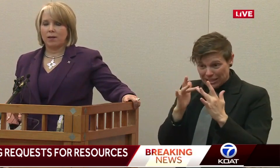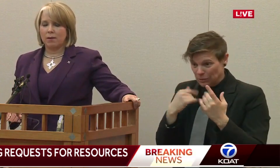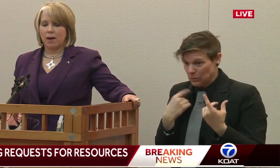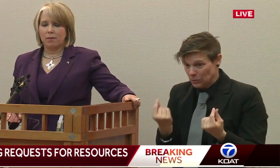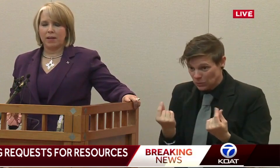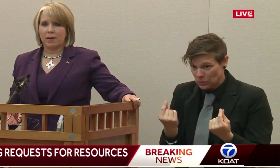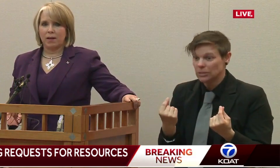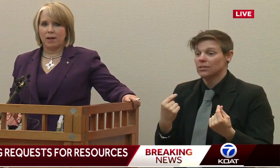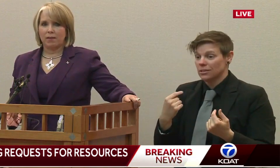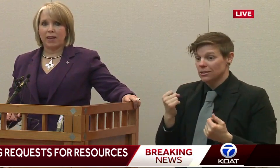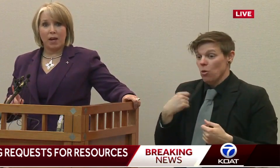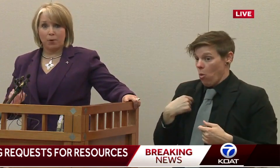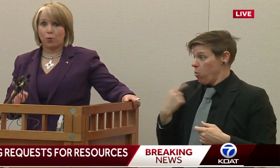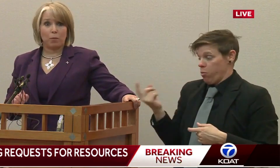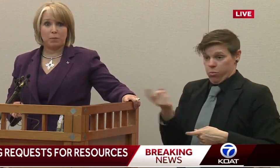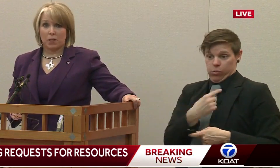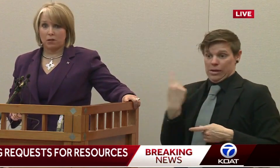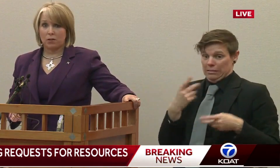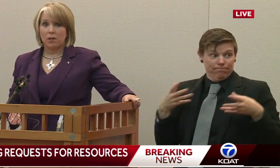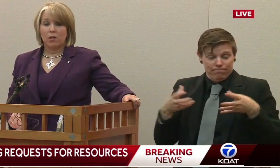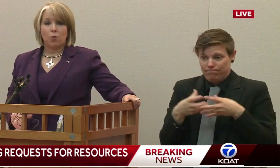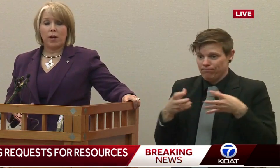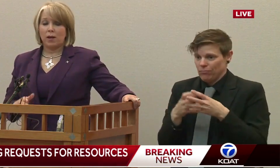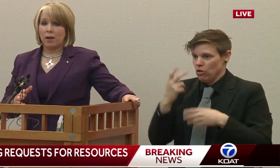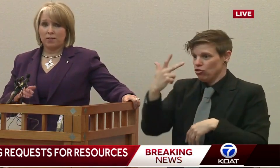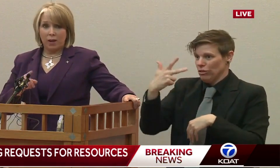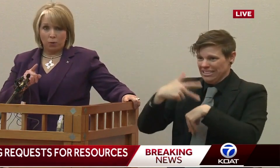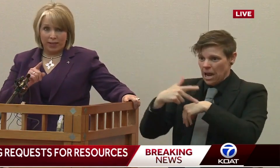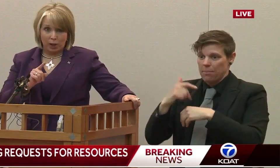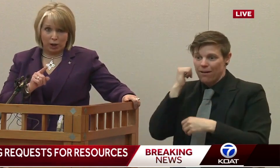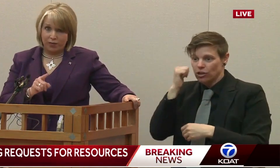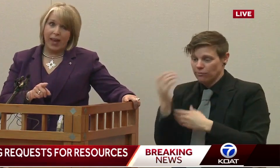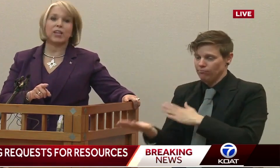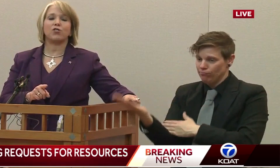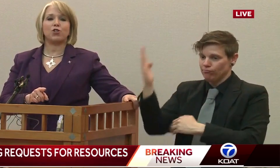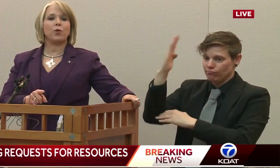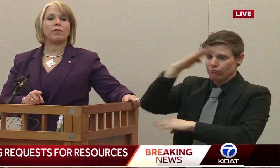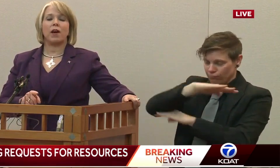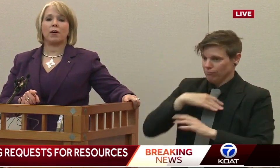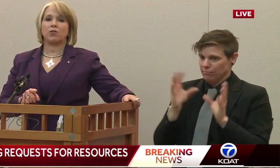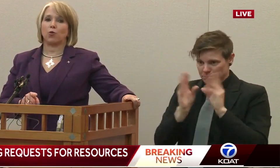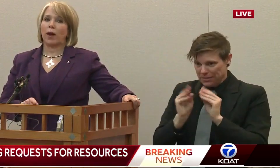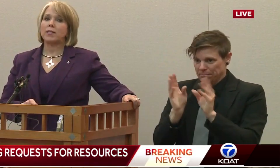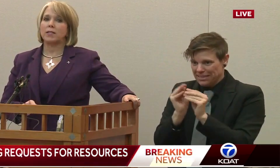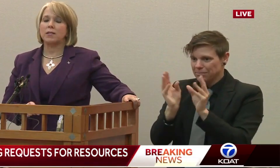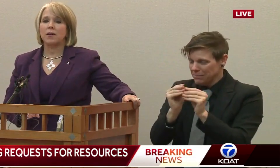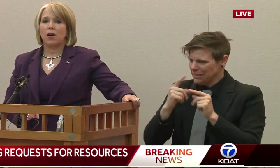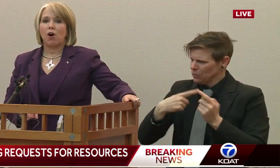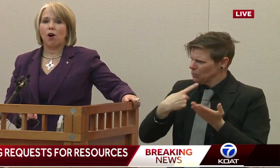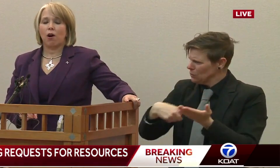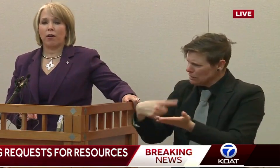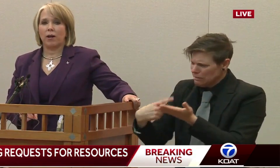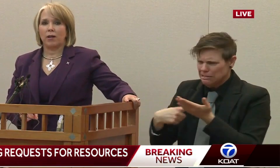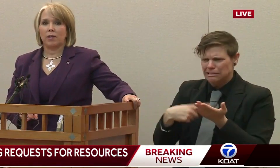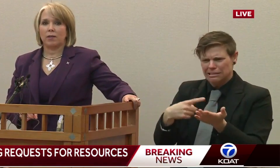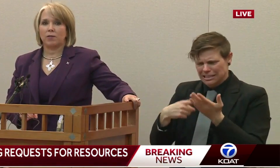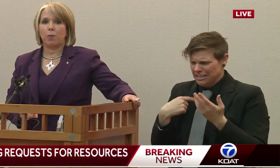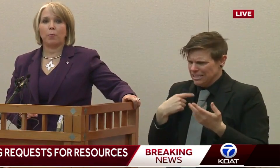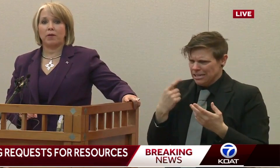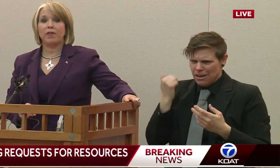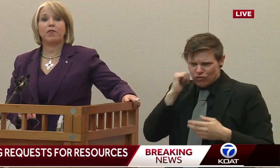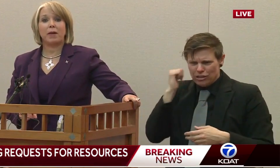in the cabinet room upstairs. We'll take a look at that issue. We've directed our